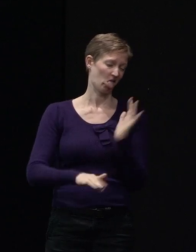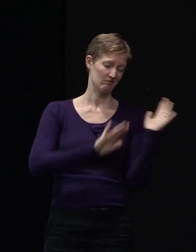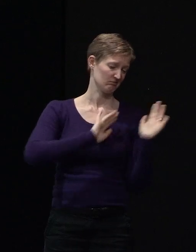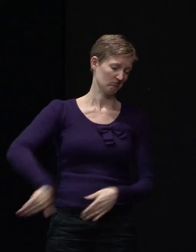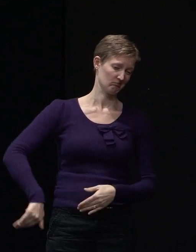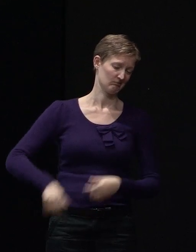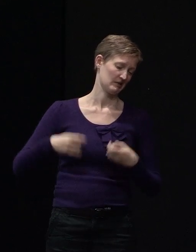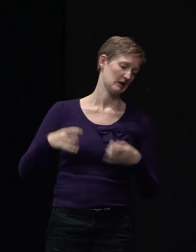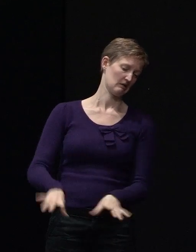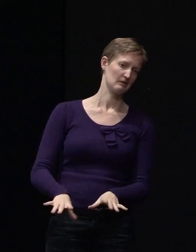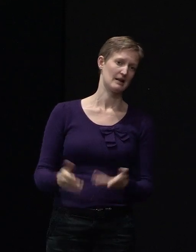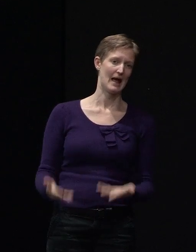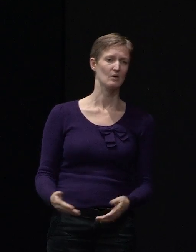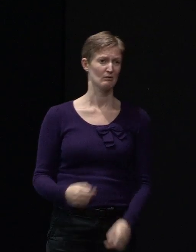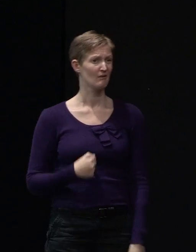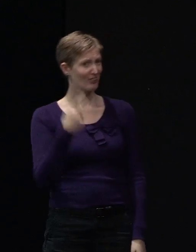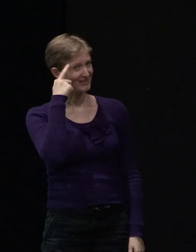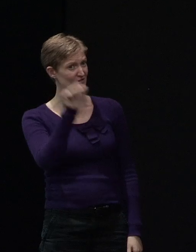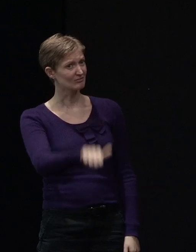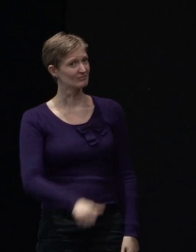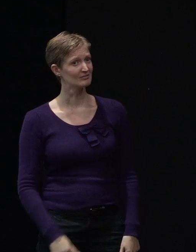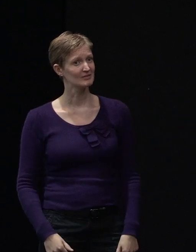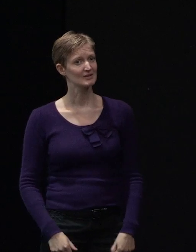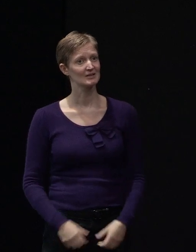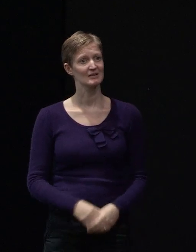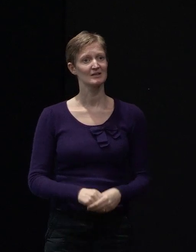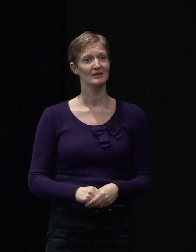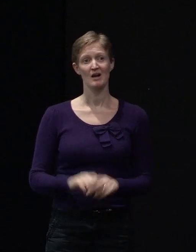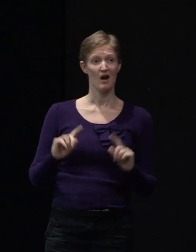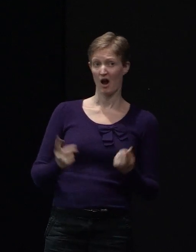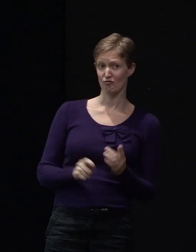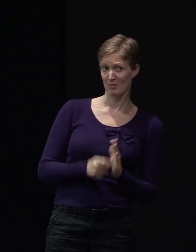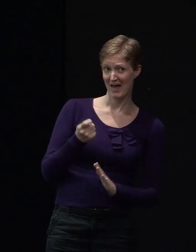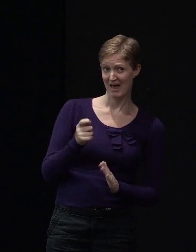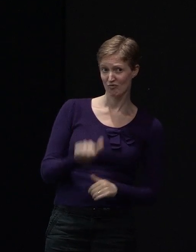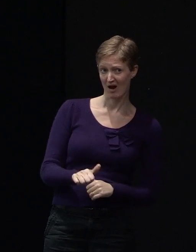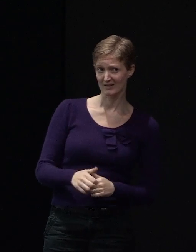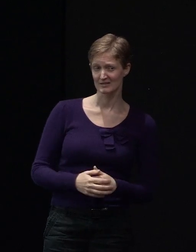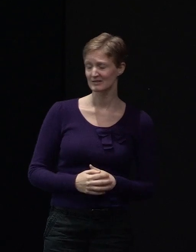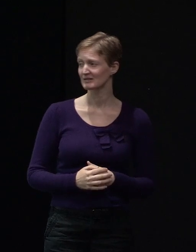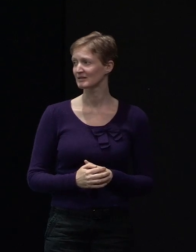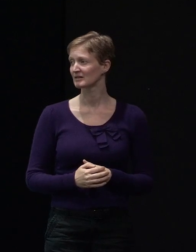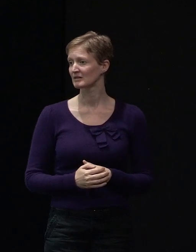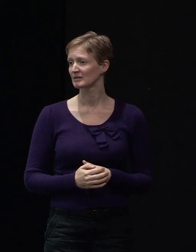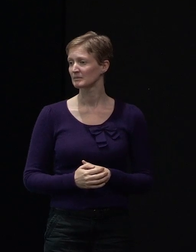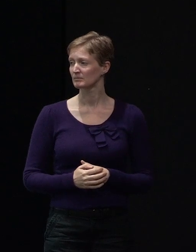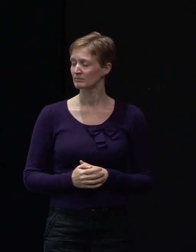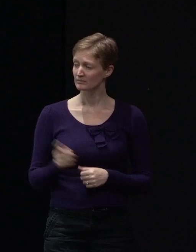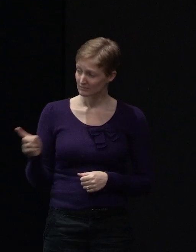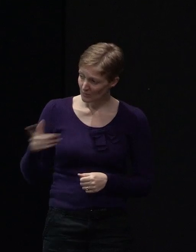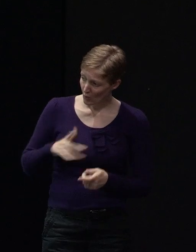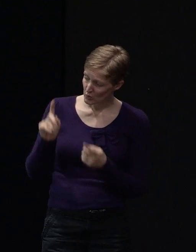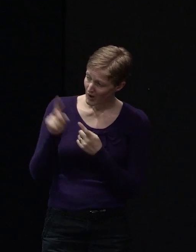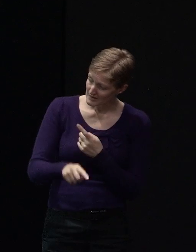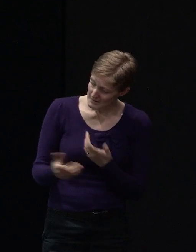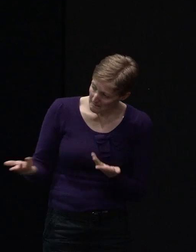I'd say so. Sounds like it. They're unrepairable, aren't they? Do you want to, Malcolm, probably, do you want to answer that as